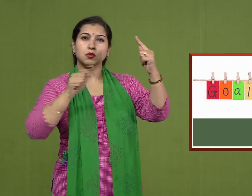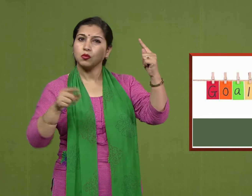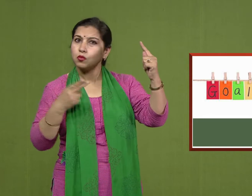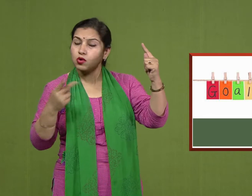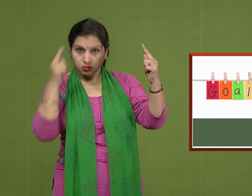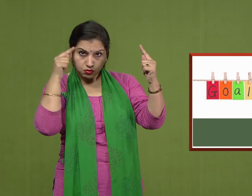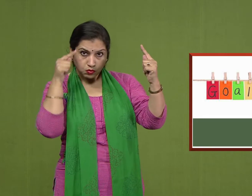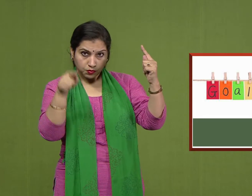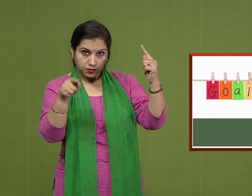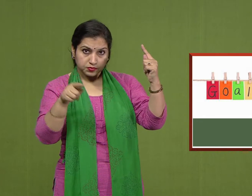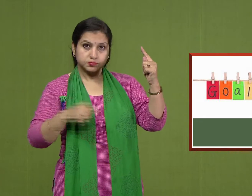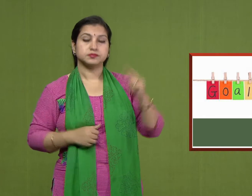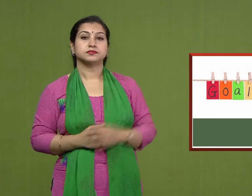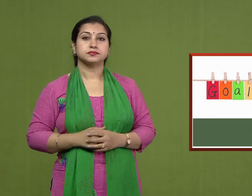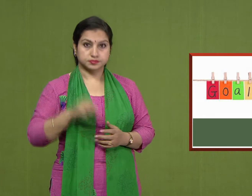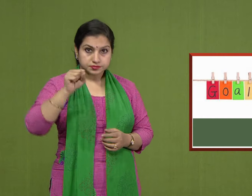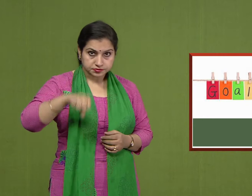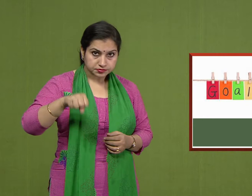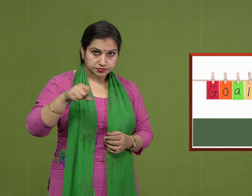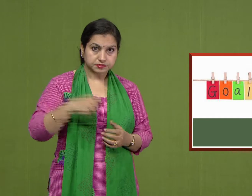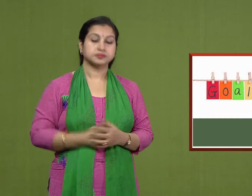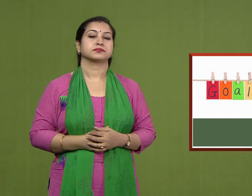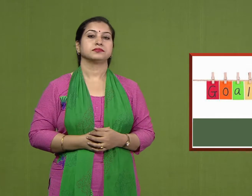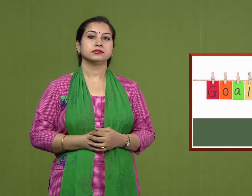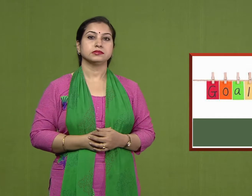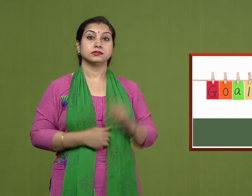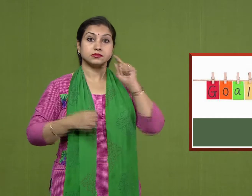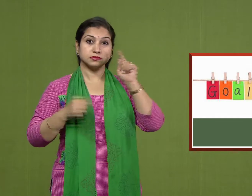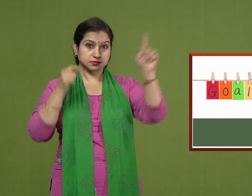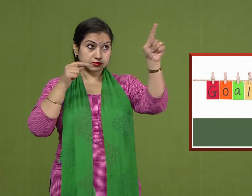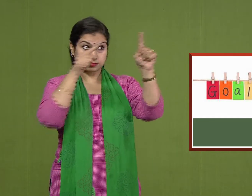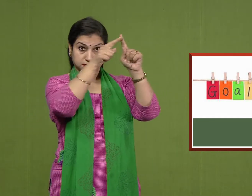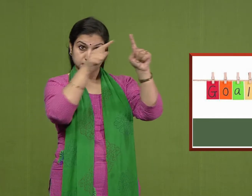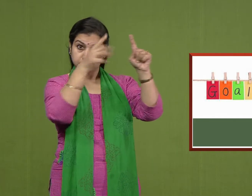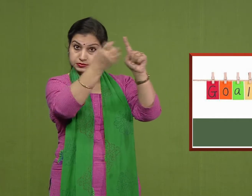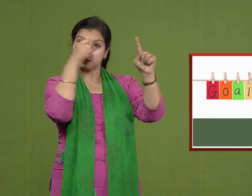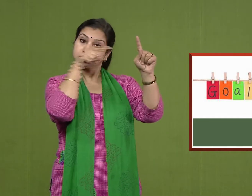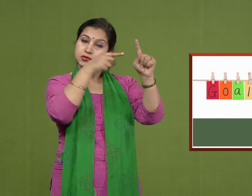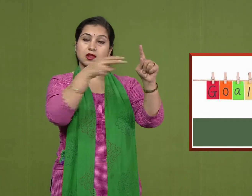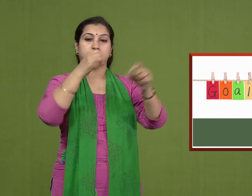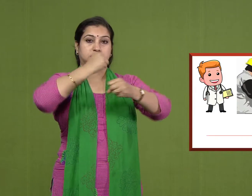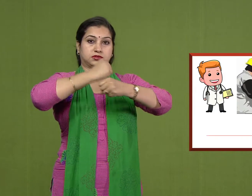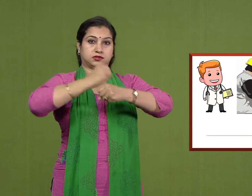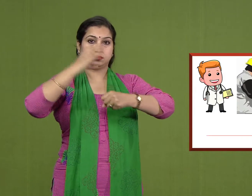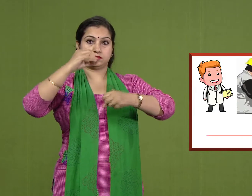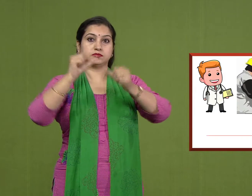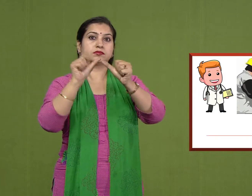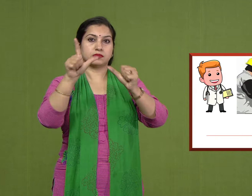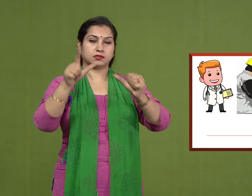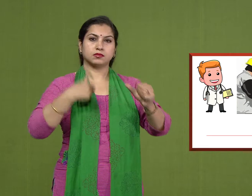Can you guess? Yes? This is called our goal. We say that we want to become